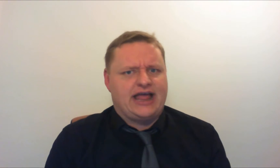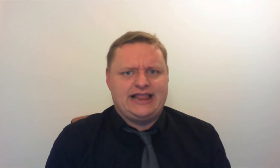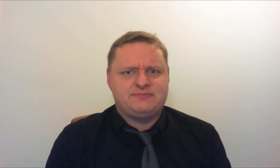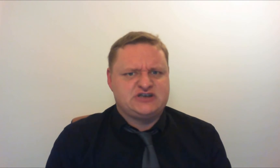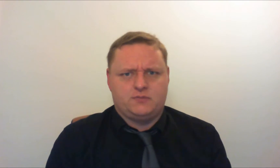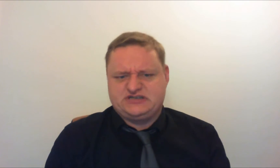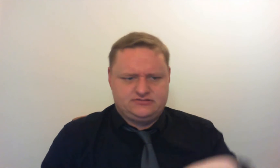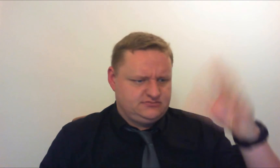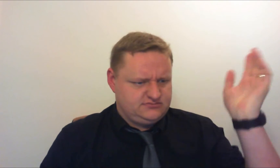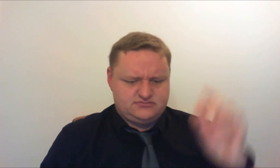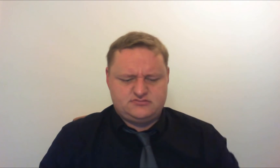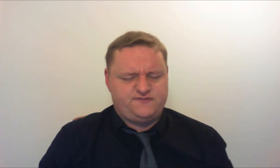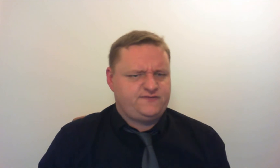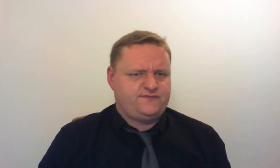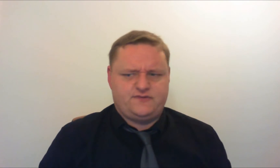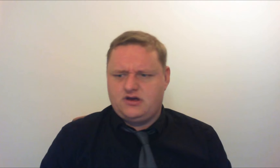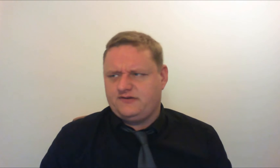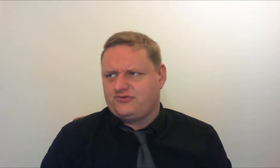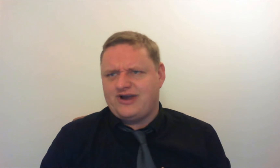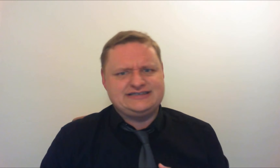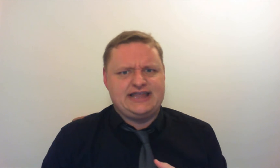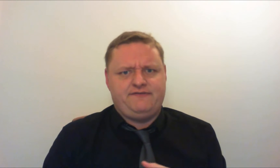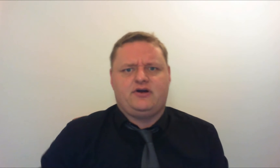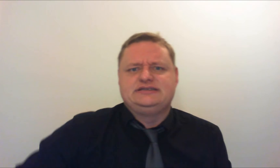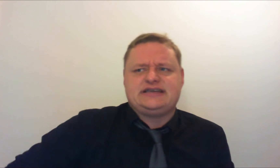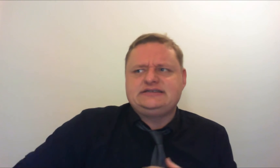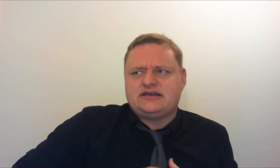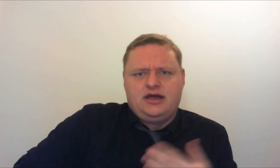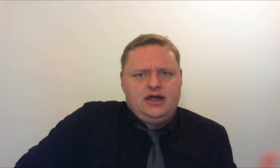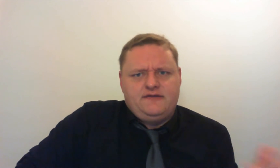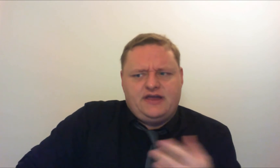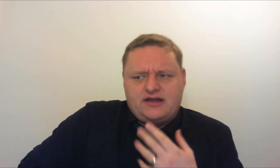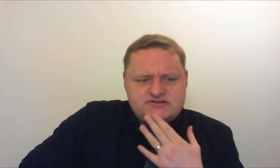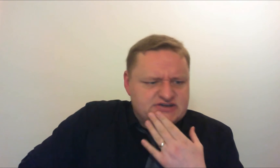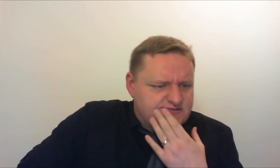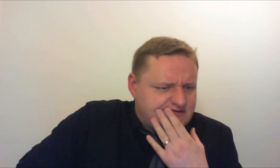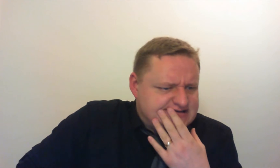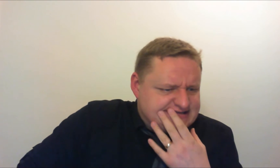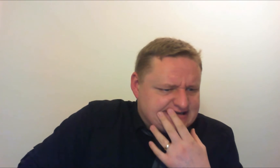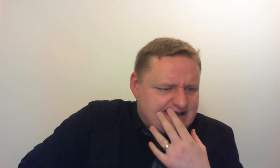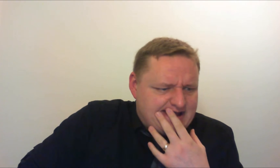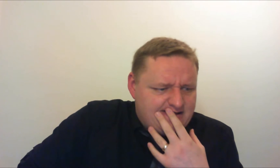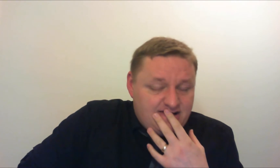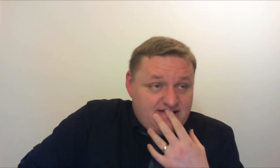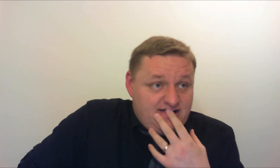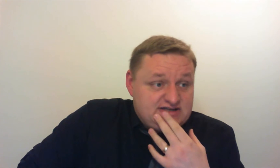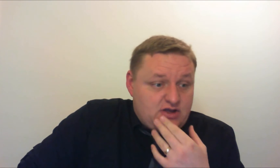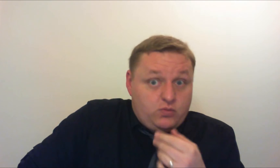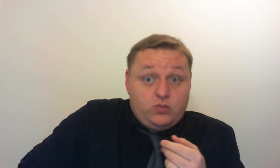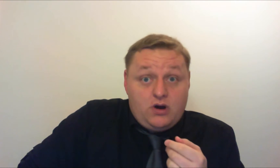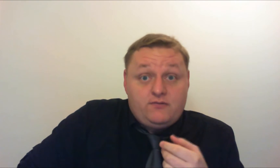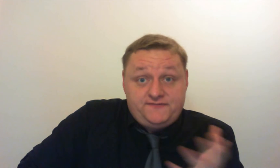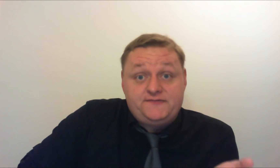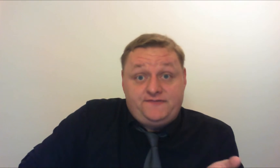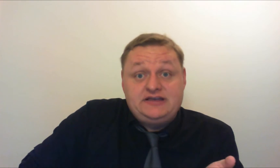now they get laptops and grants left right and center if they go to university and it's like whoa